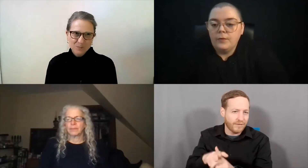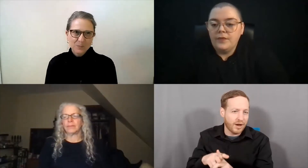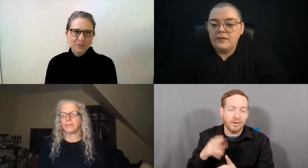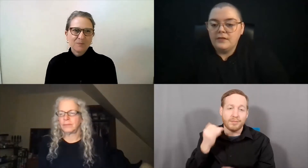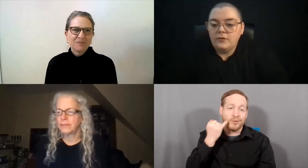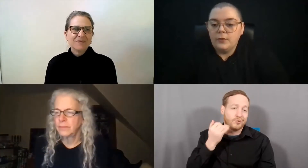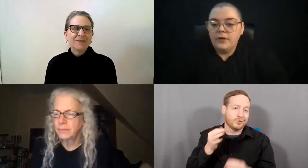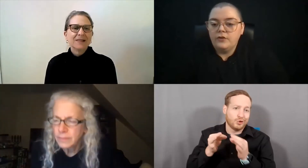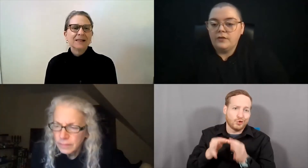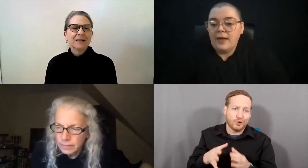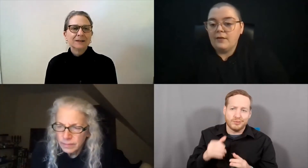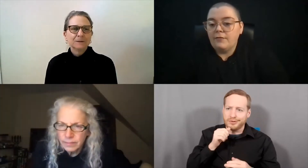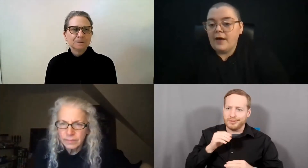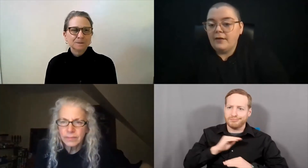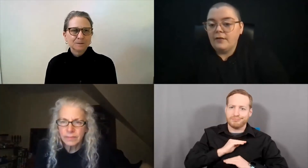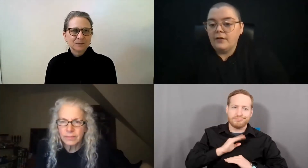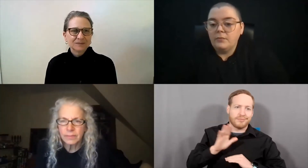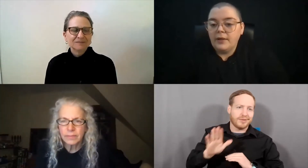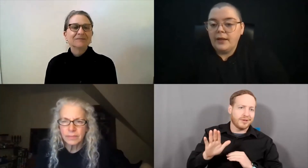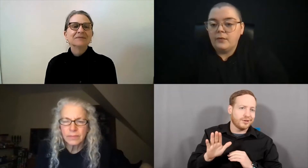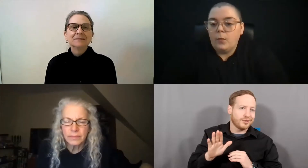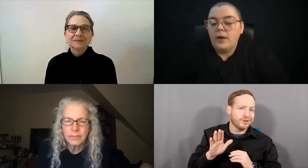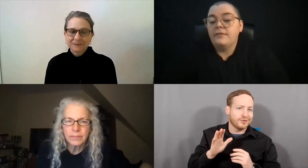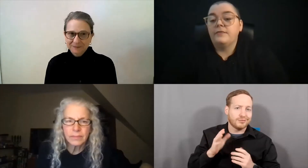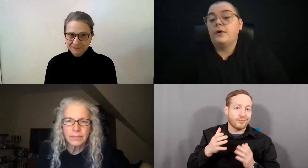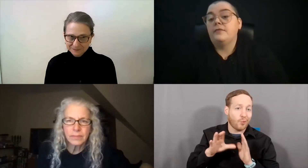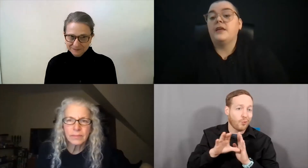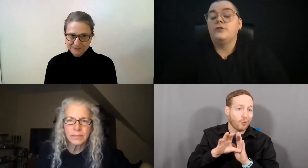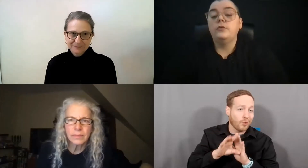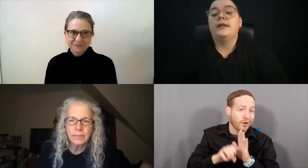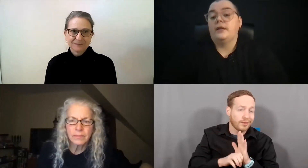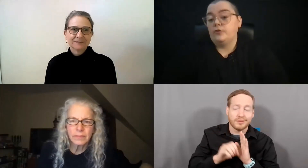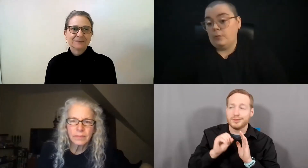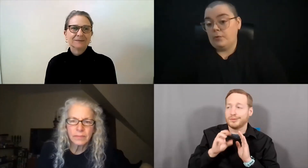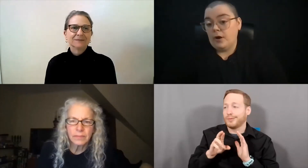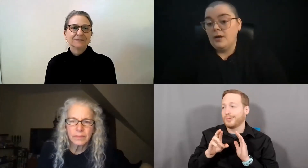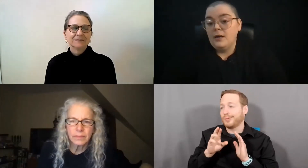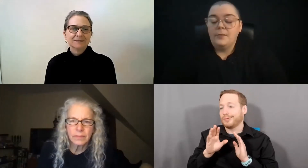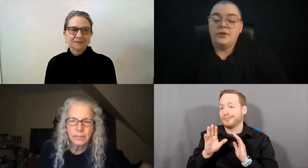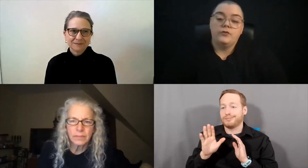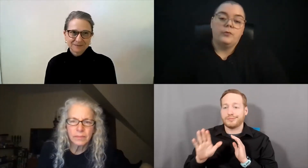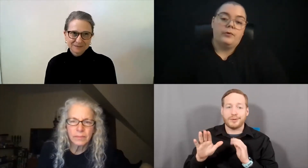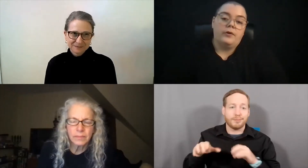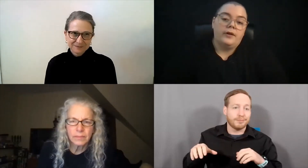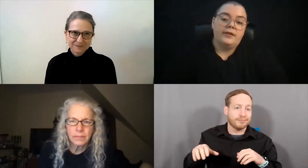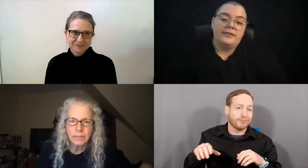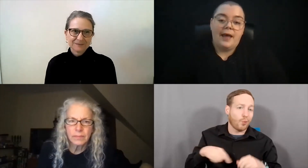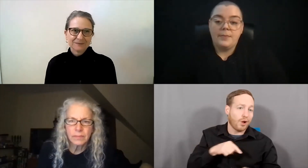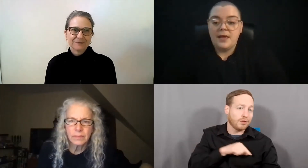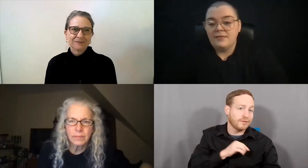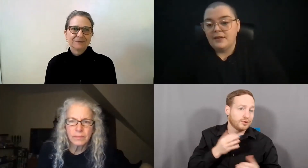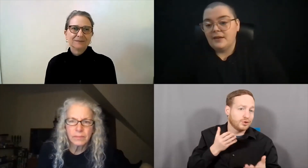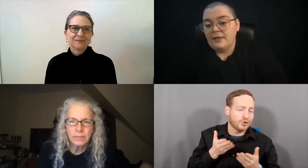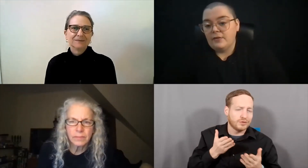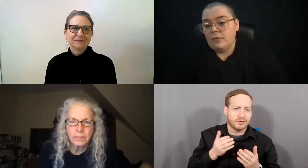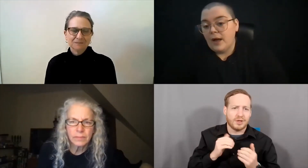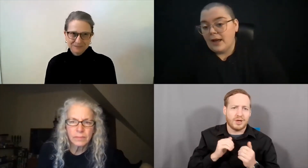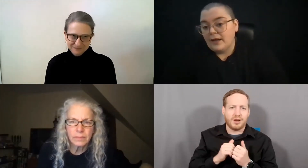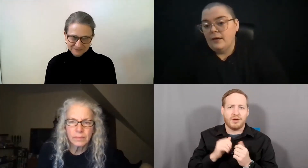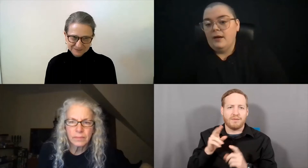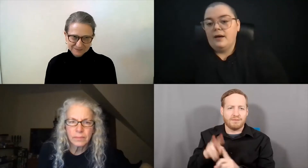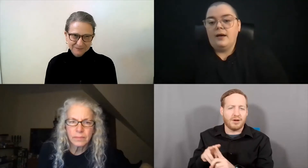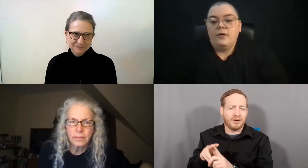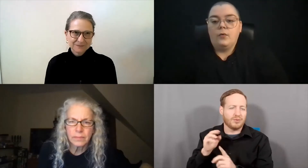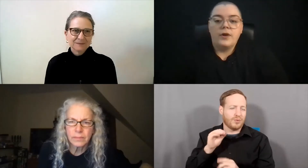these situations, how to file a complaint. What if they do get an interpreter, but the interpreter is not behaving in an ethical